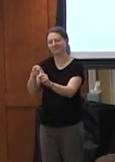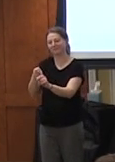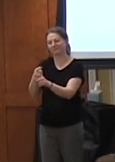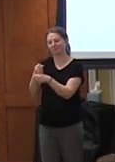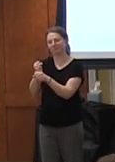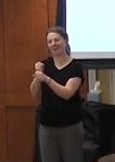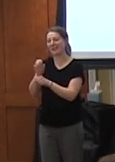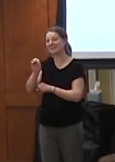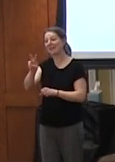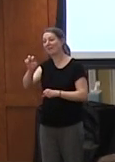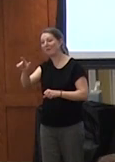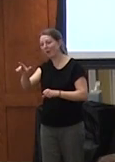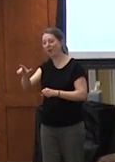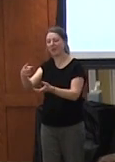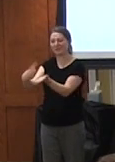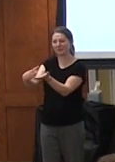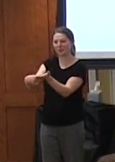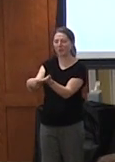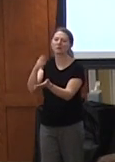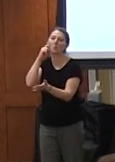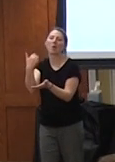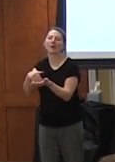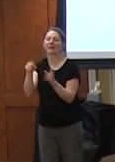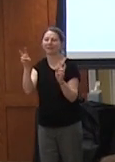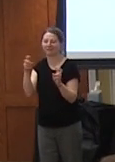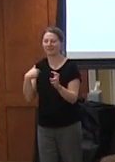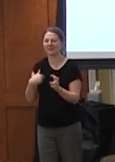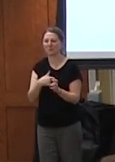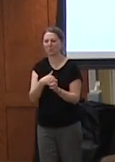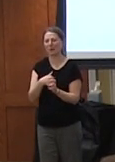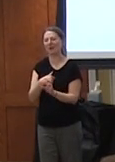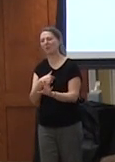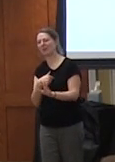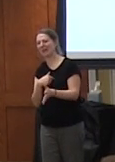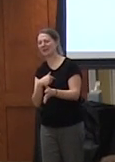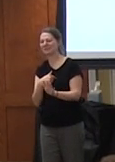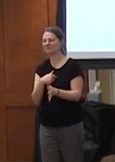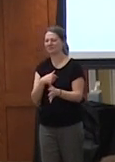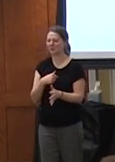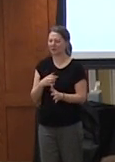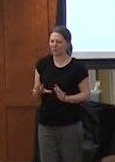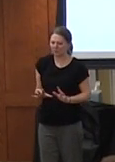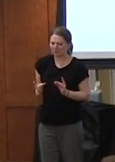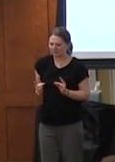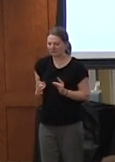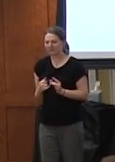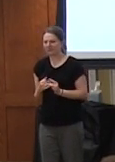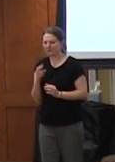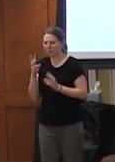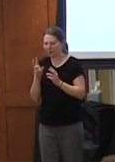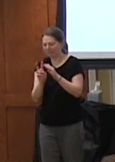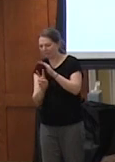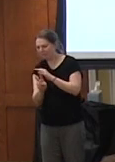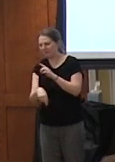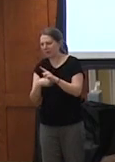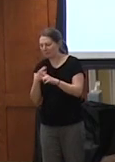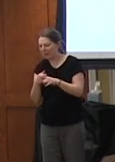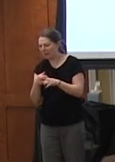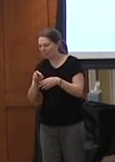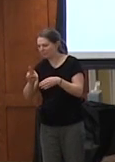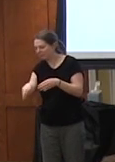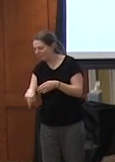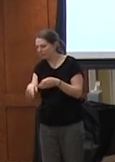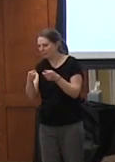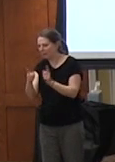i say that because we're the ones that hold it back because we're really worried about consequence about what will happen